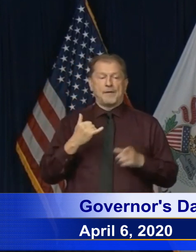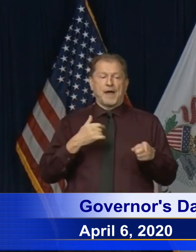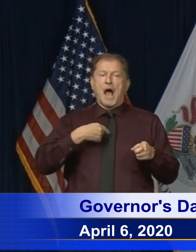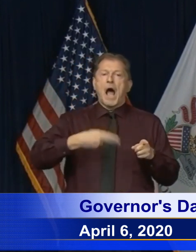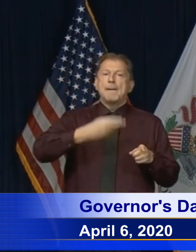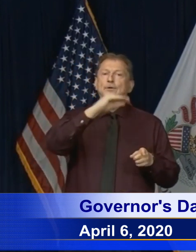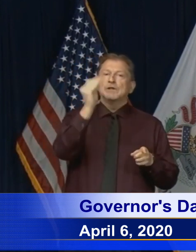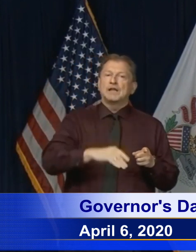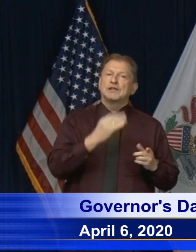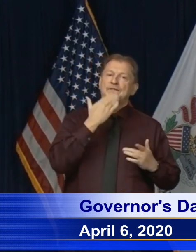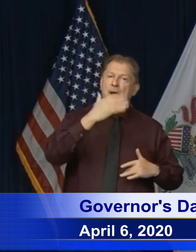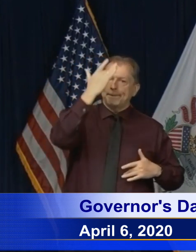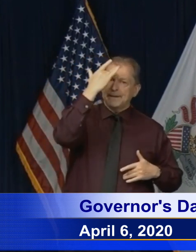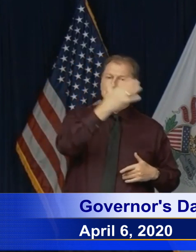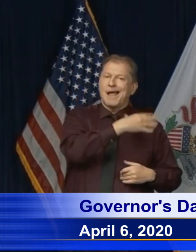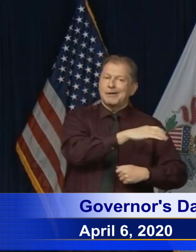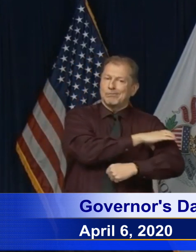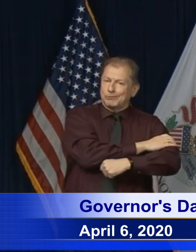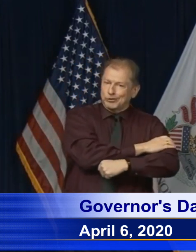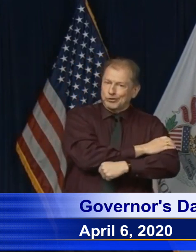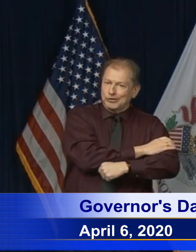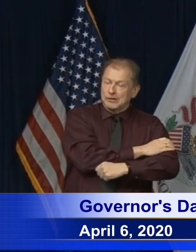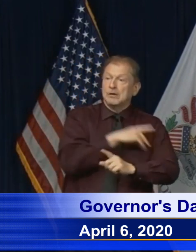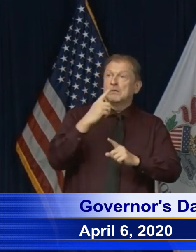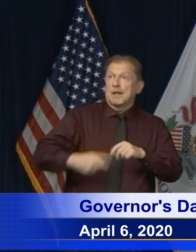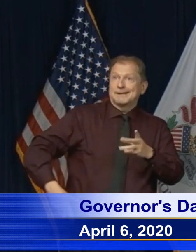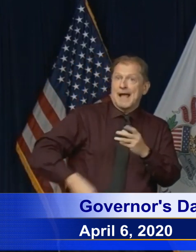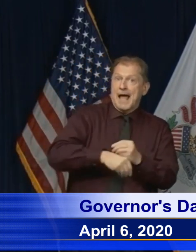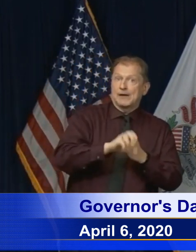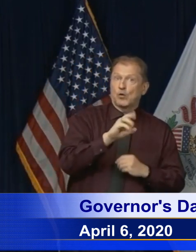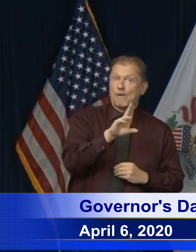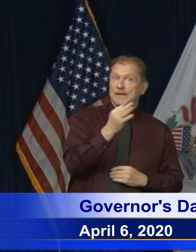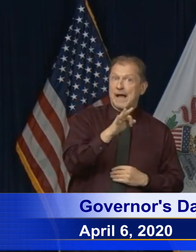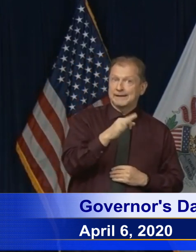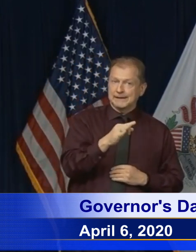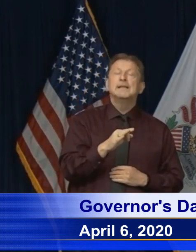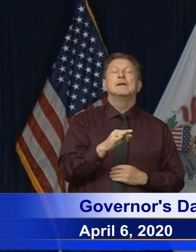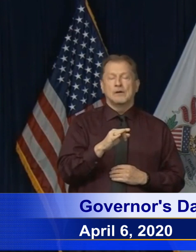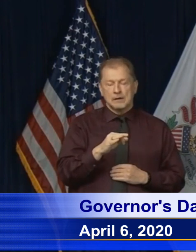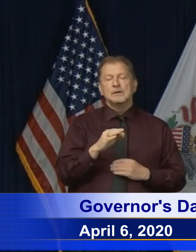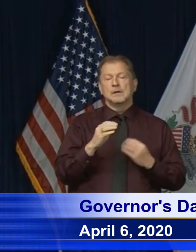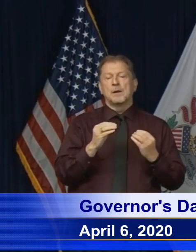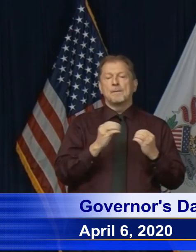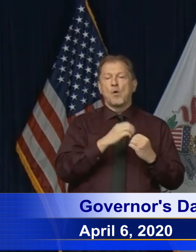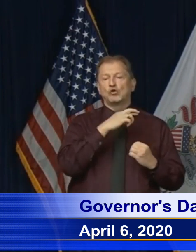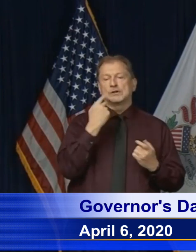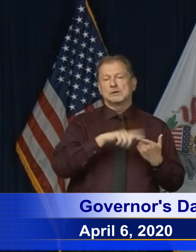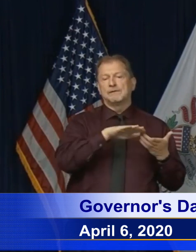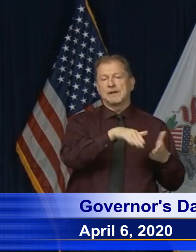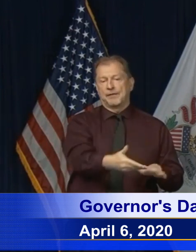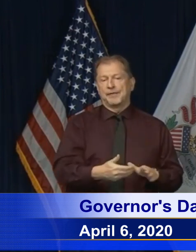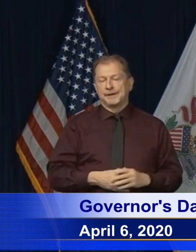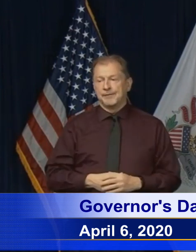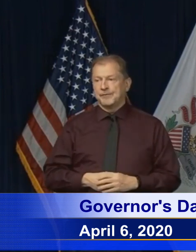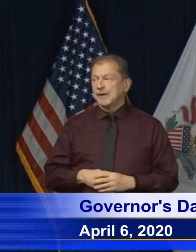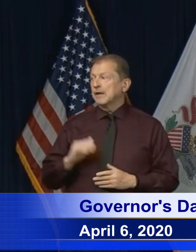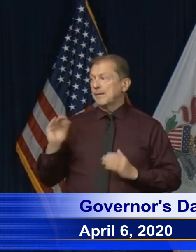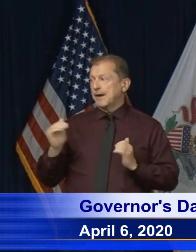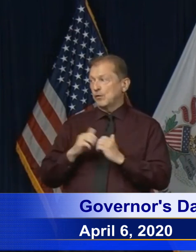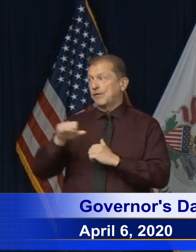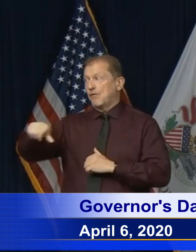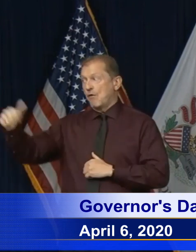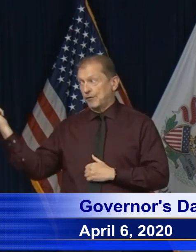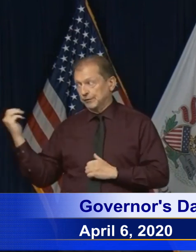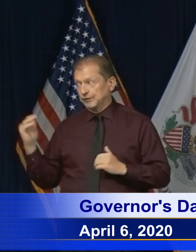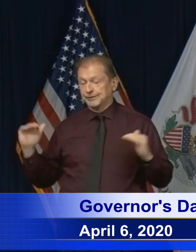uh, uh, uh, uh, availability of healthcare in communities of color has been at a lower quality or lower availability than, uh, in other communities.